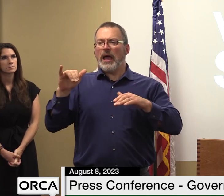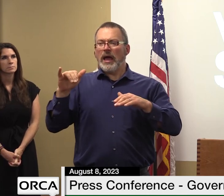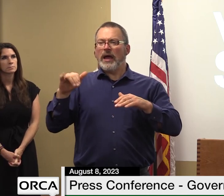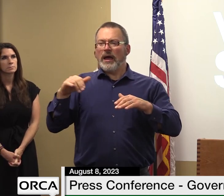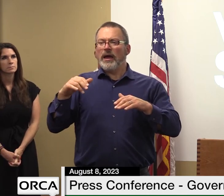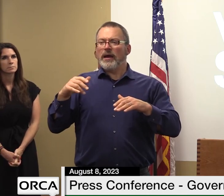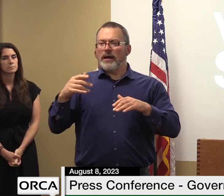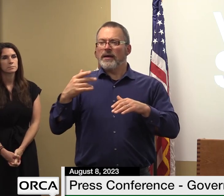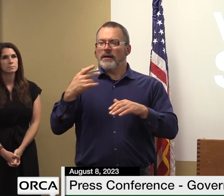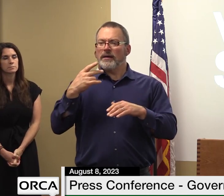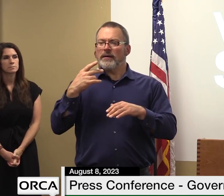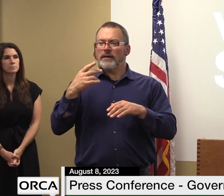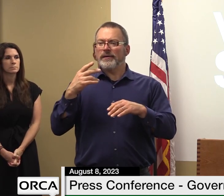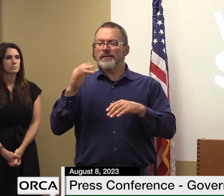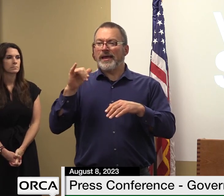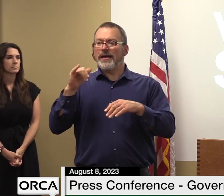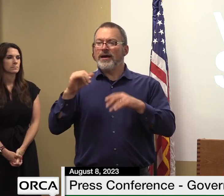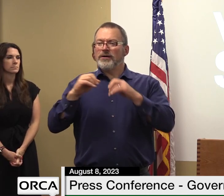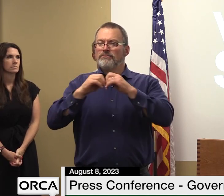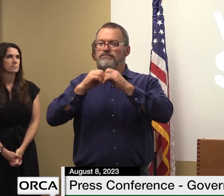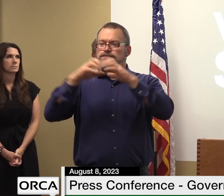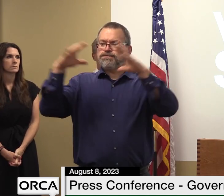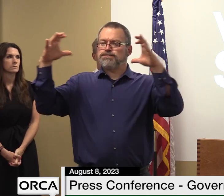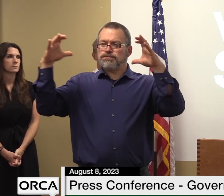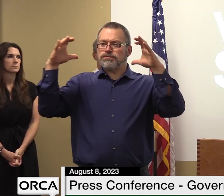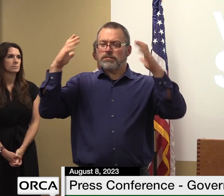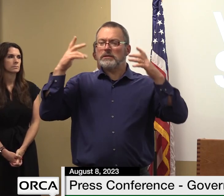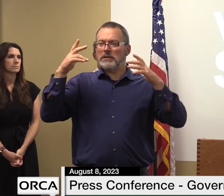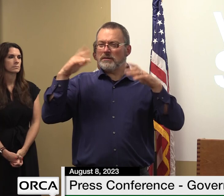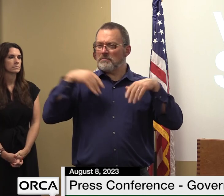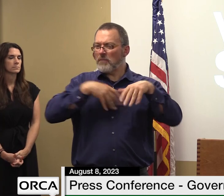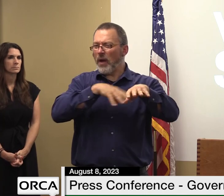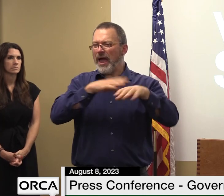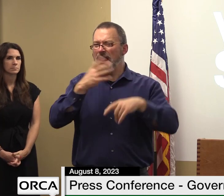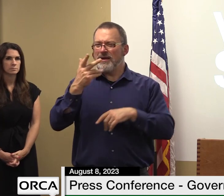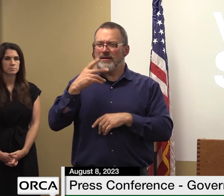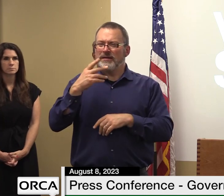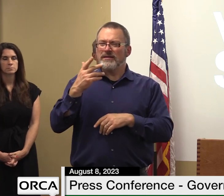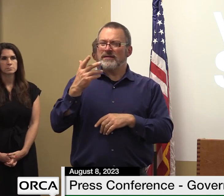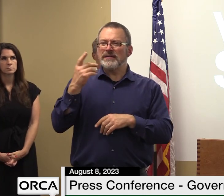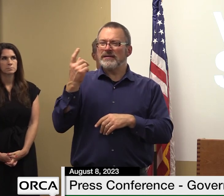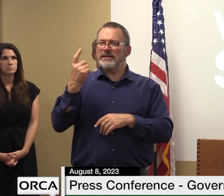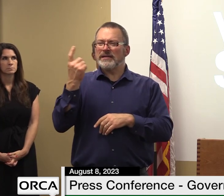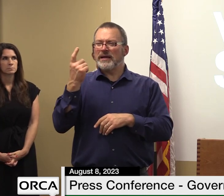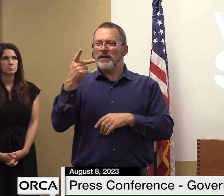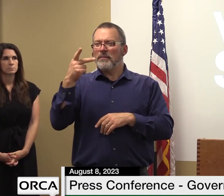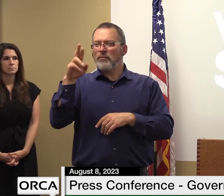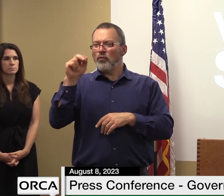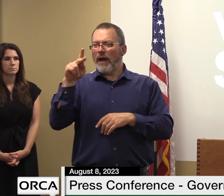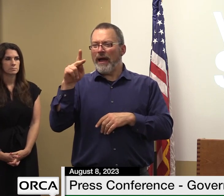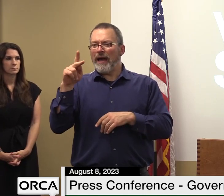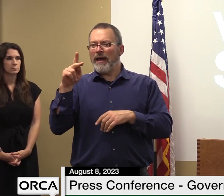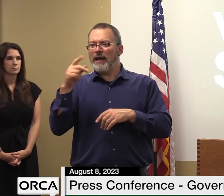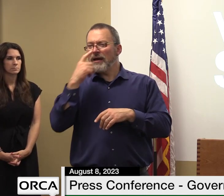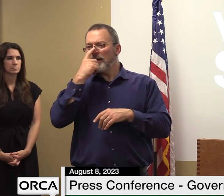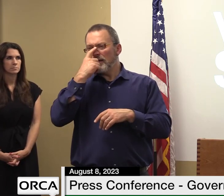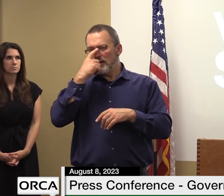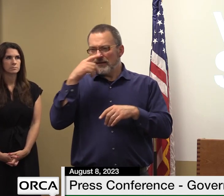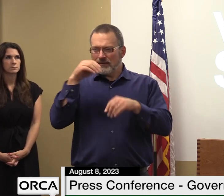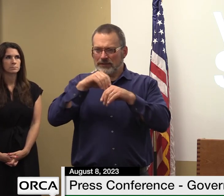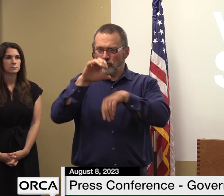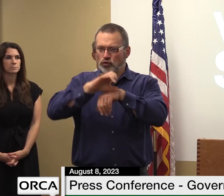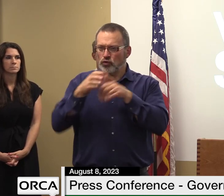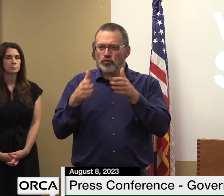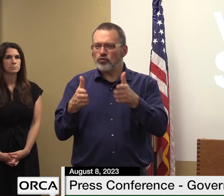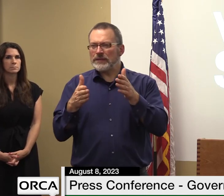was like it was a pr stunt by beeper they wanted to sort of call attention to the greed of big oil